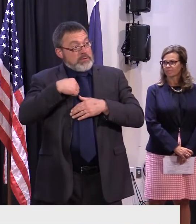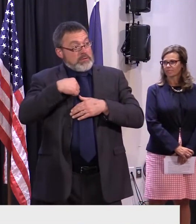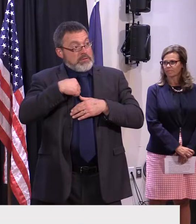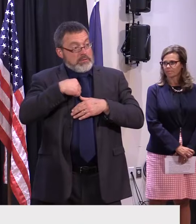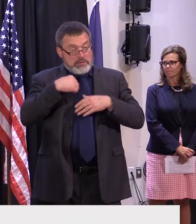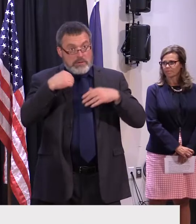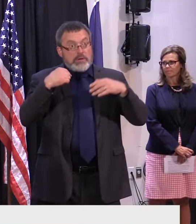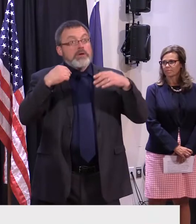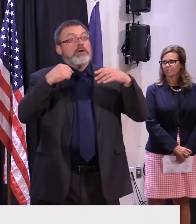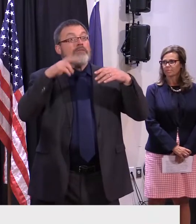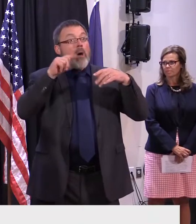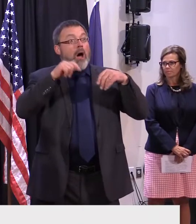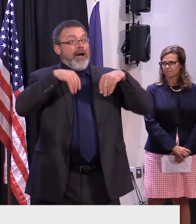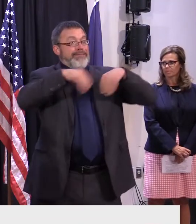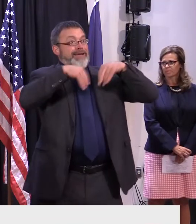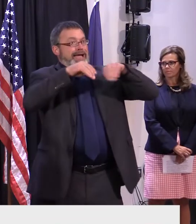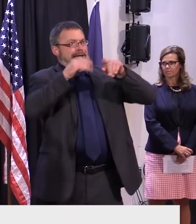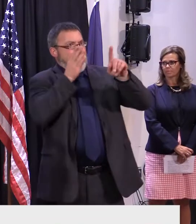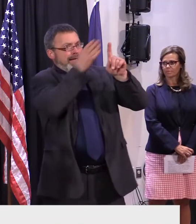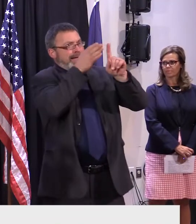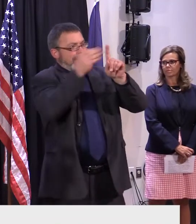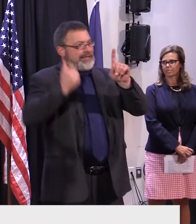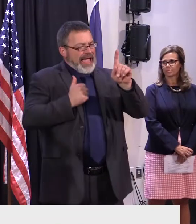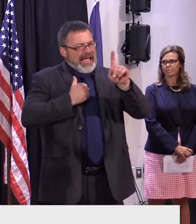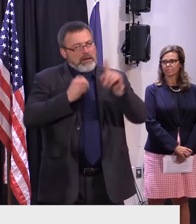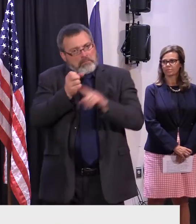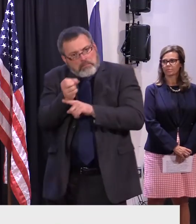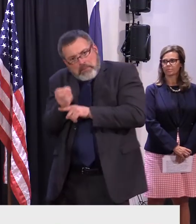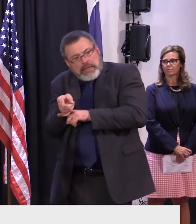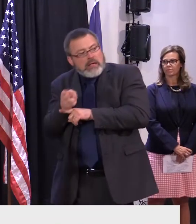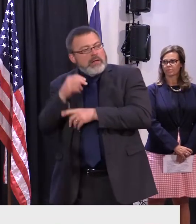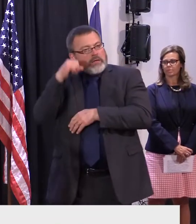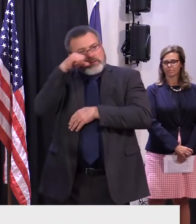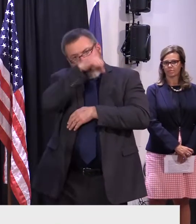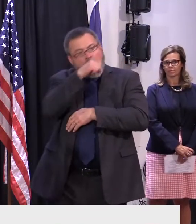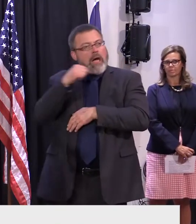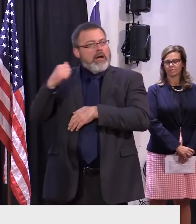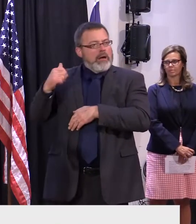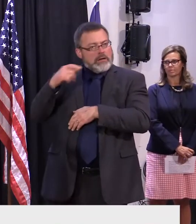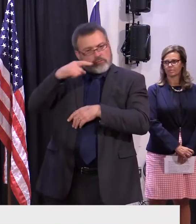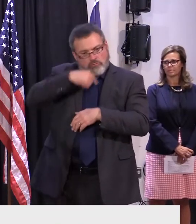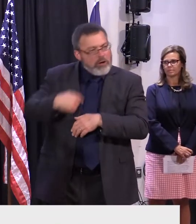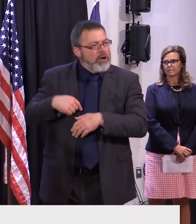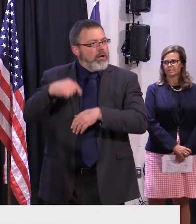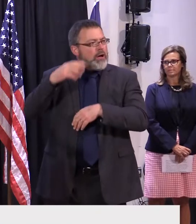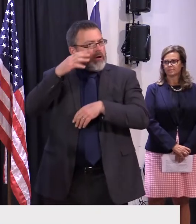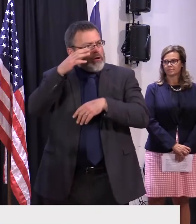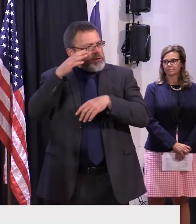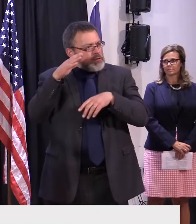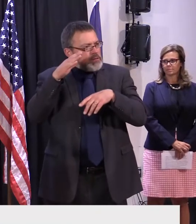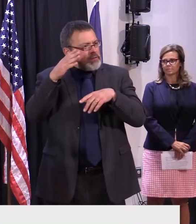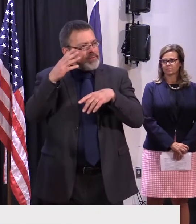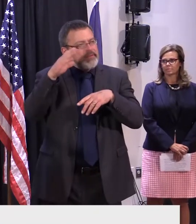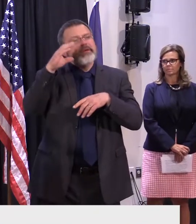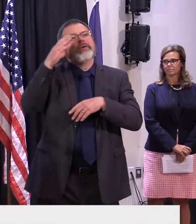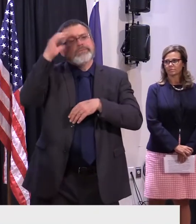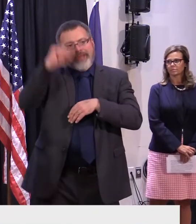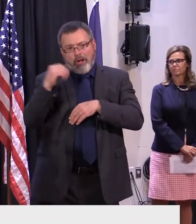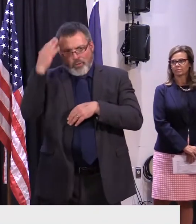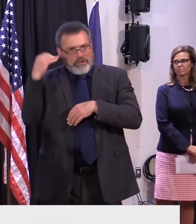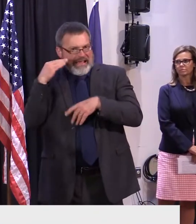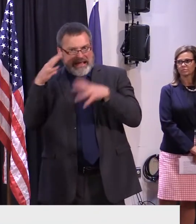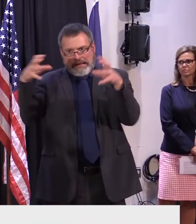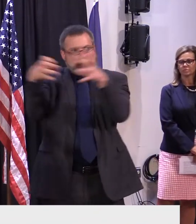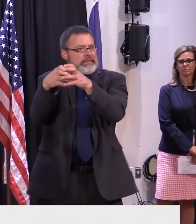foreign markets combined. So that's Taiwan, China, and South Korea. So we can't overstate